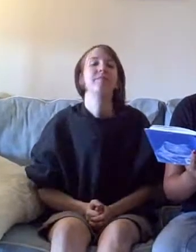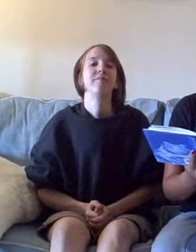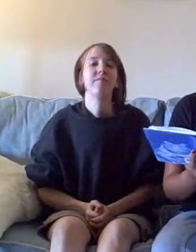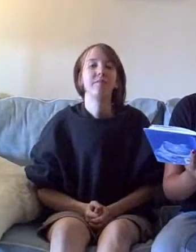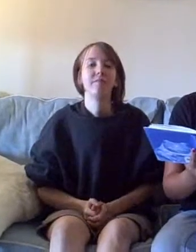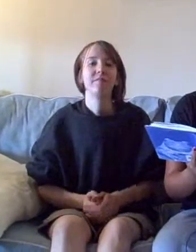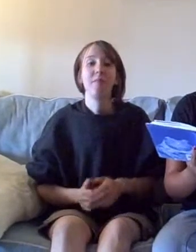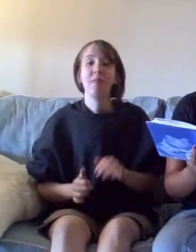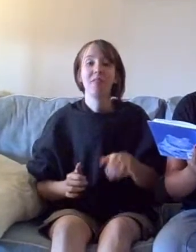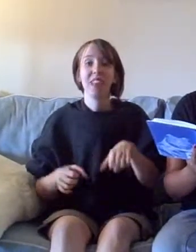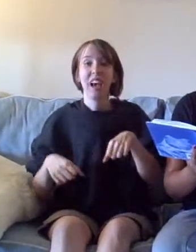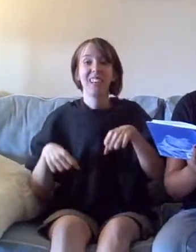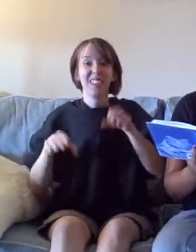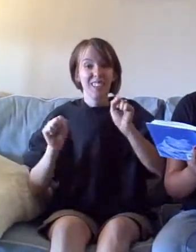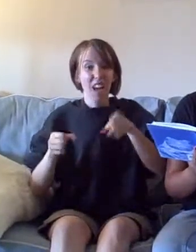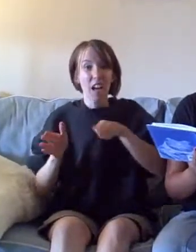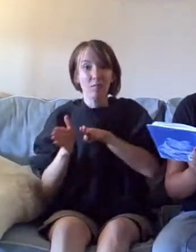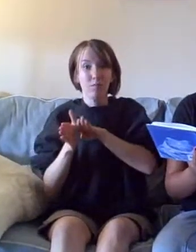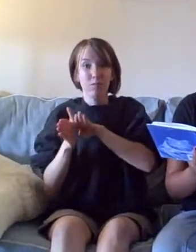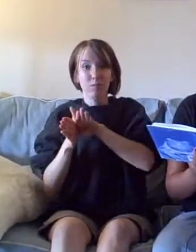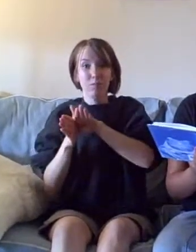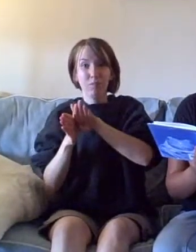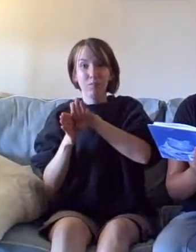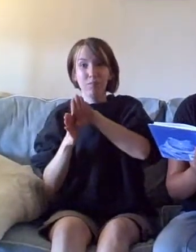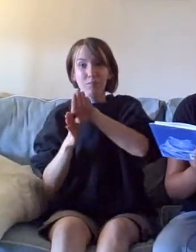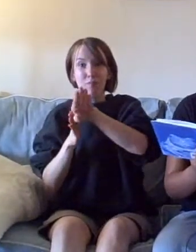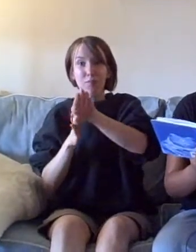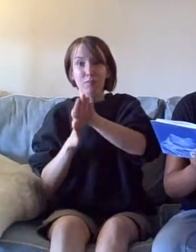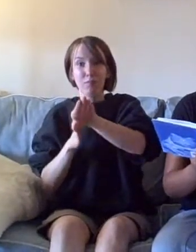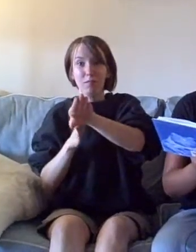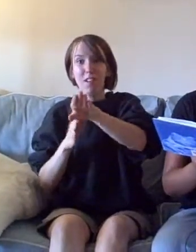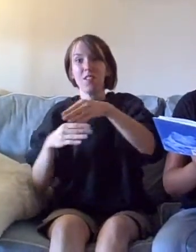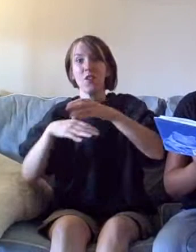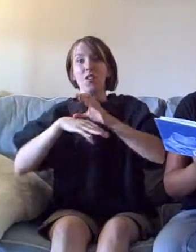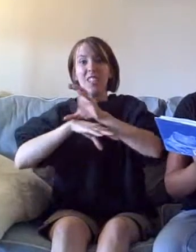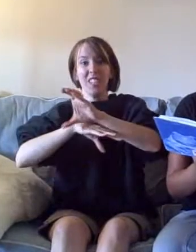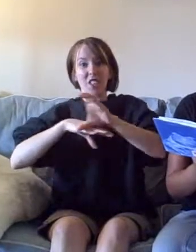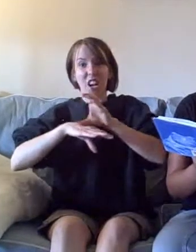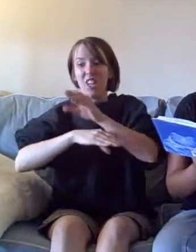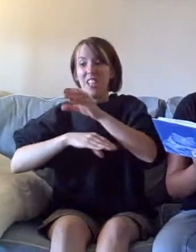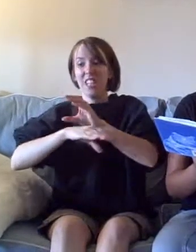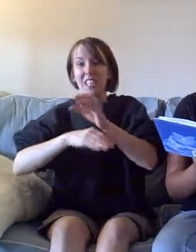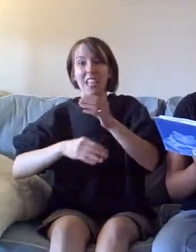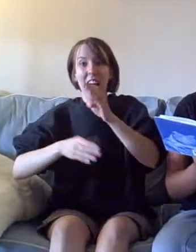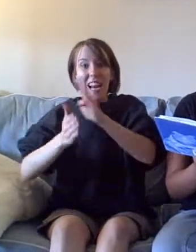That can escalate into a triple chocolate mud cake eating frenzy.